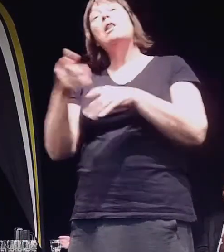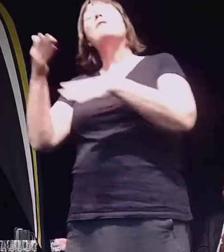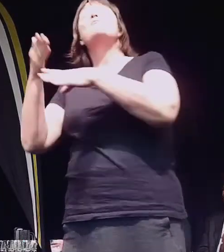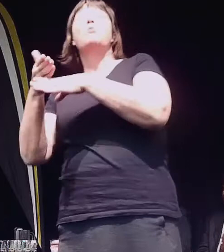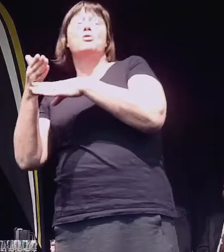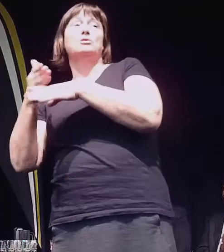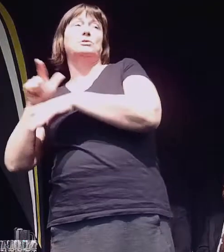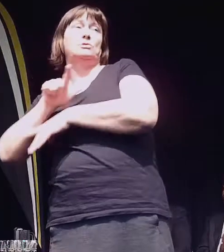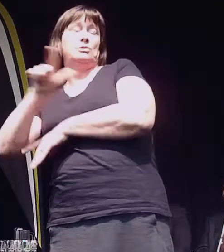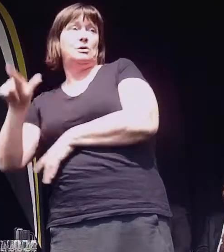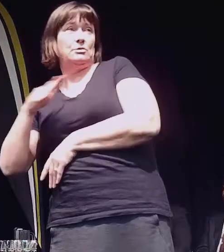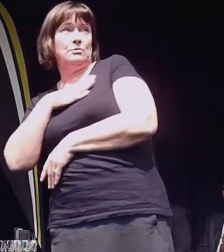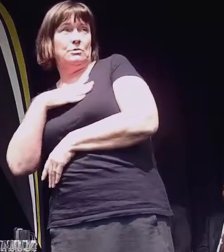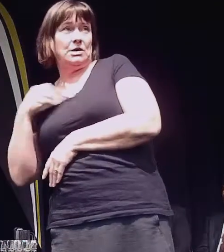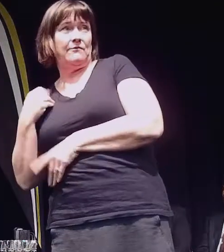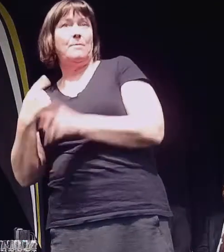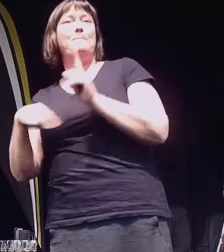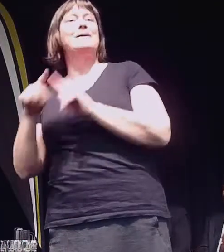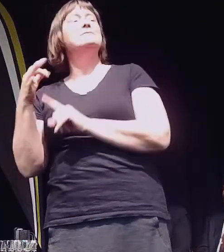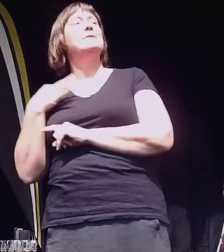and I've also been a candidate.